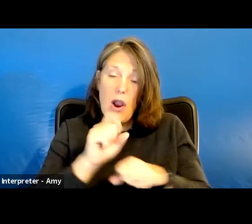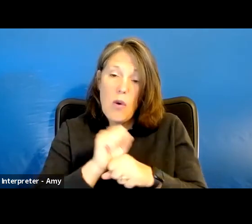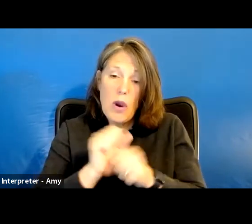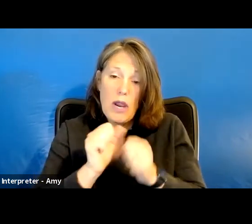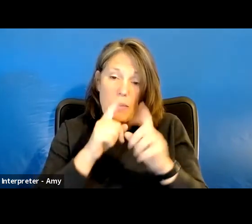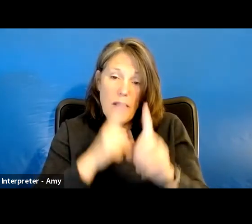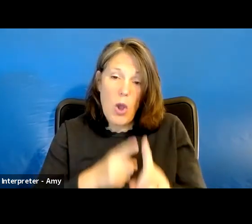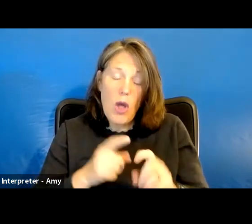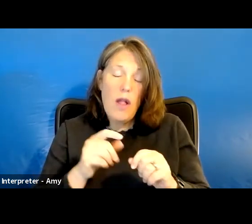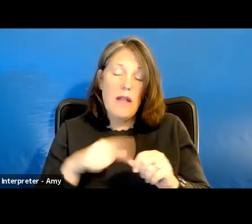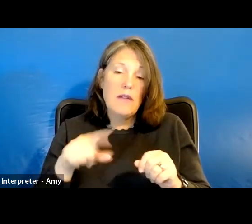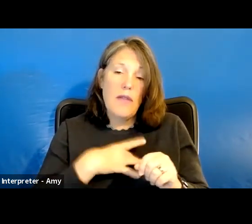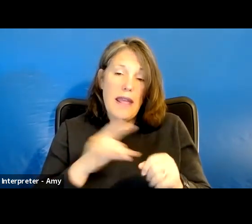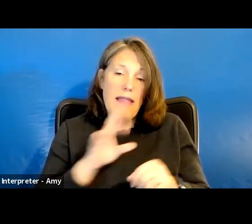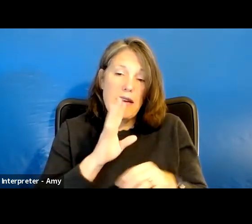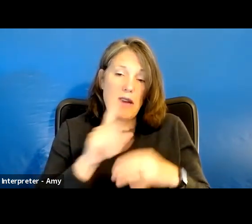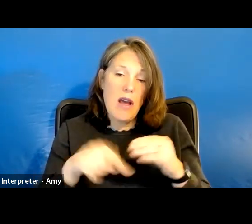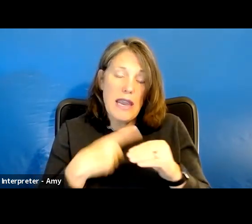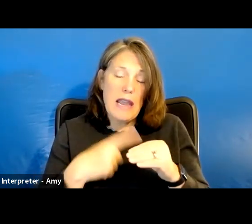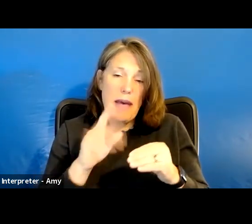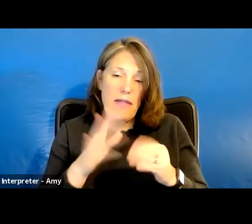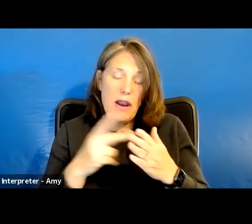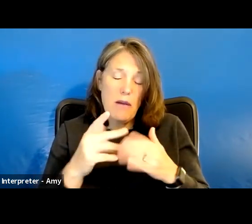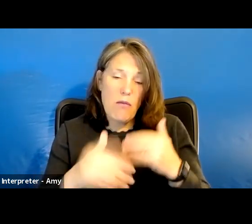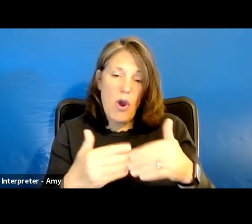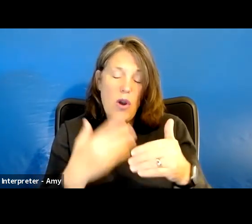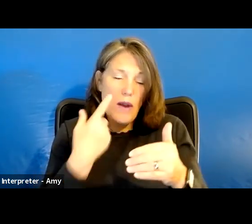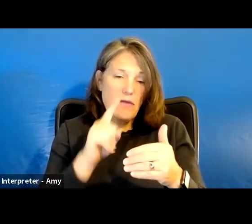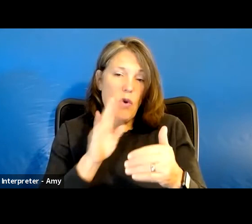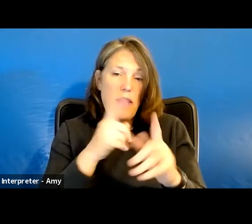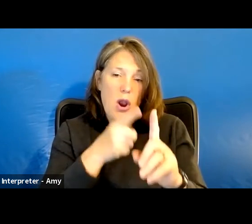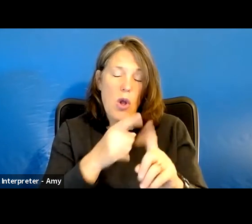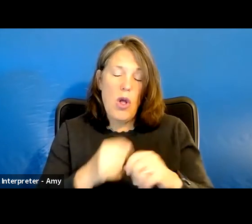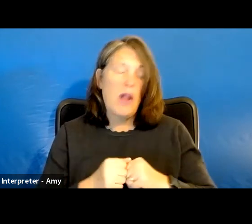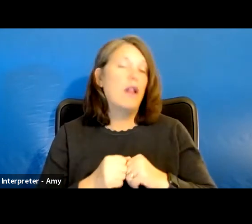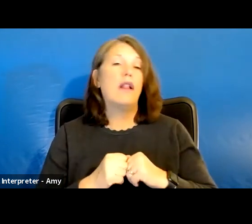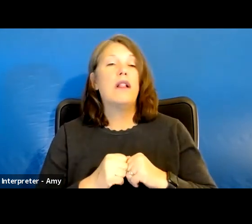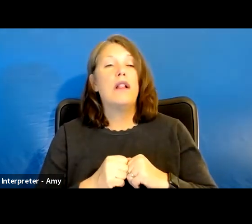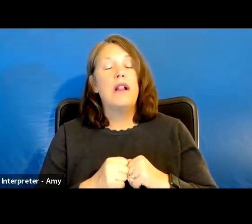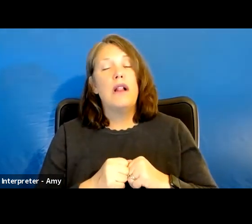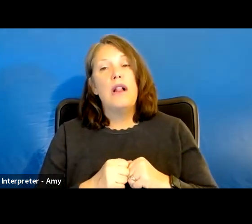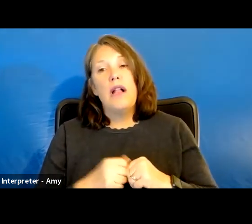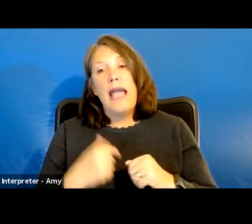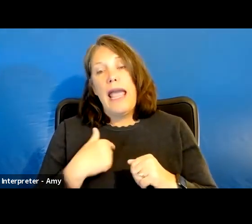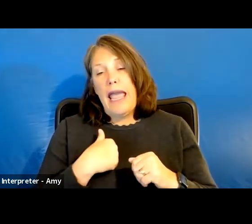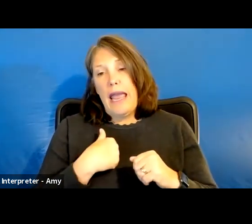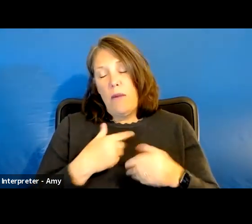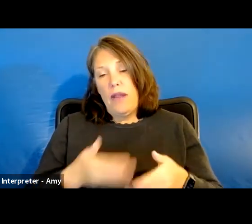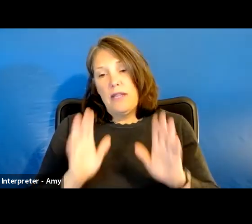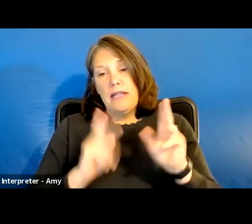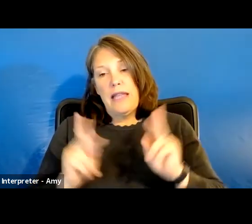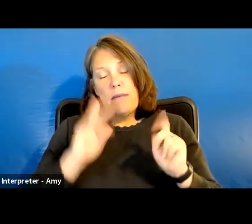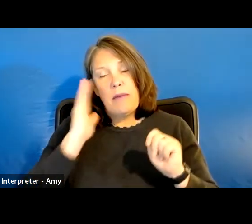a goal. So they like talking about their progress towards their goal. And we just let people, we just let people know,